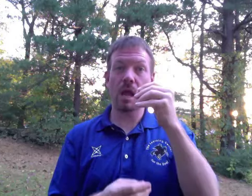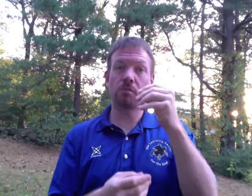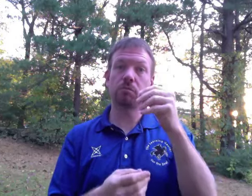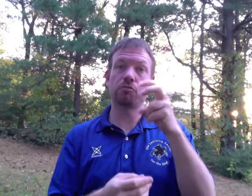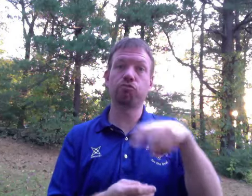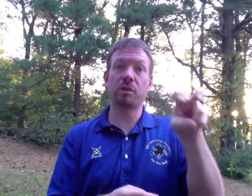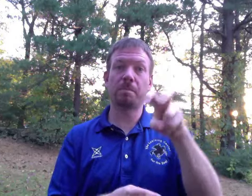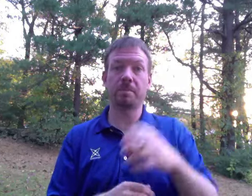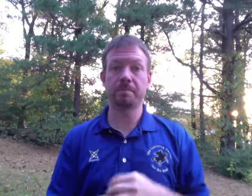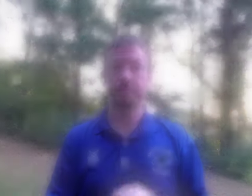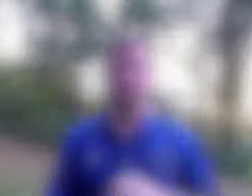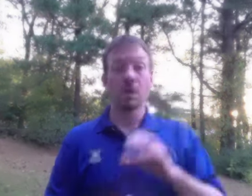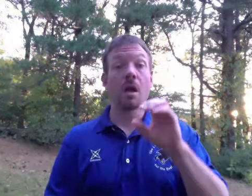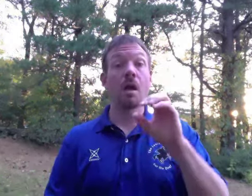process, feel free to contact me.